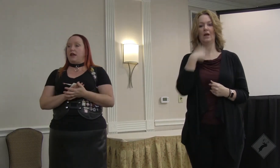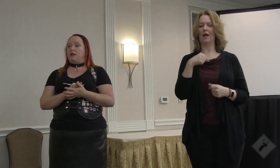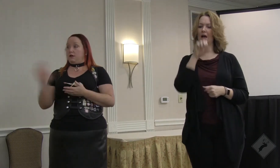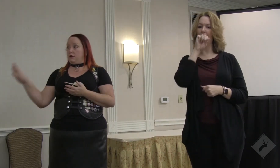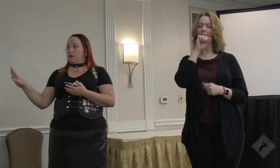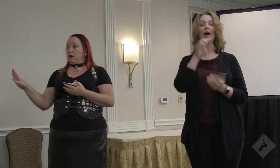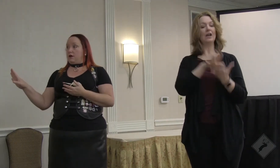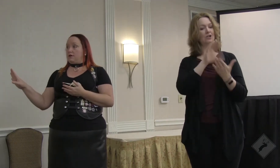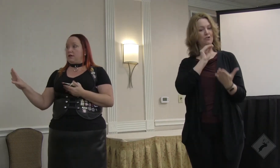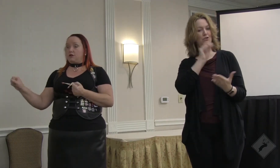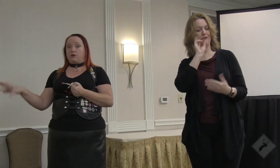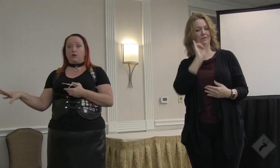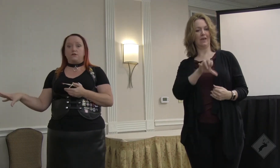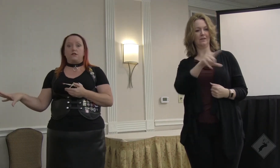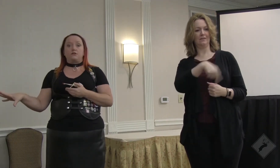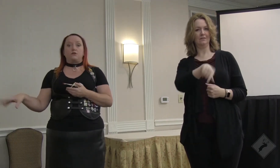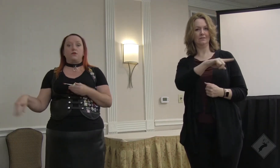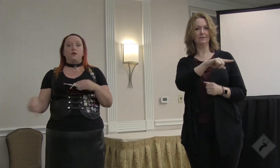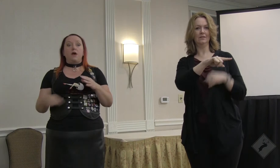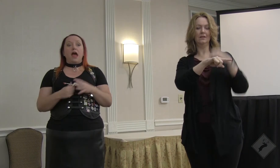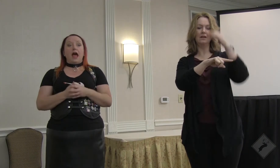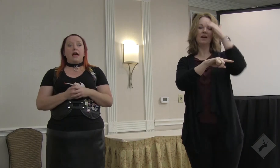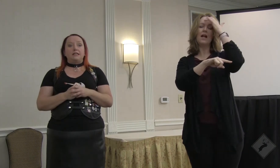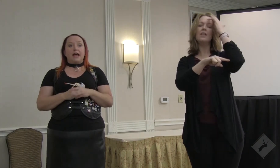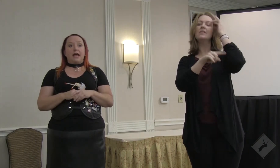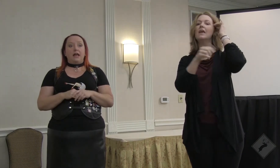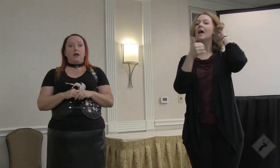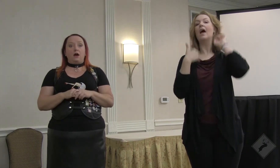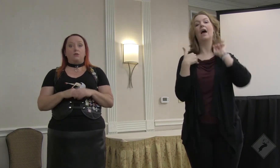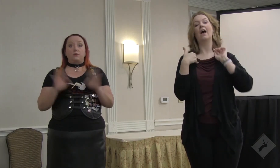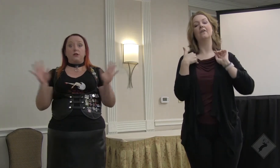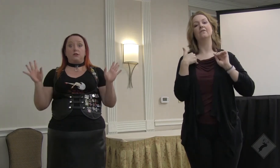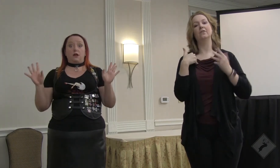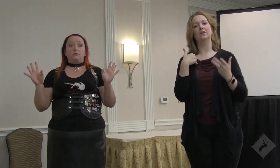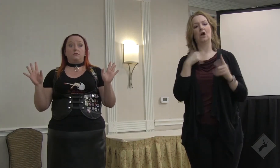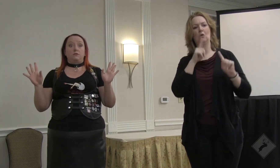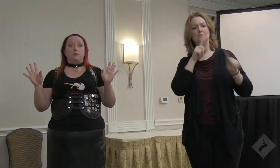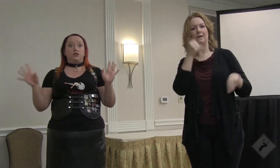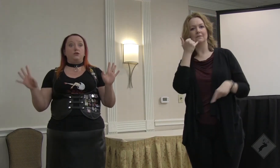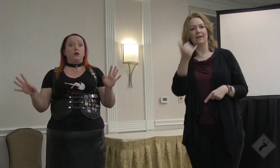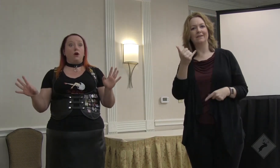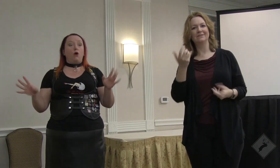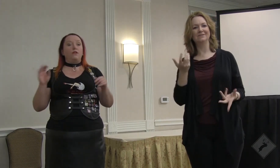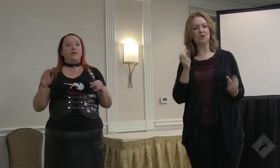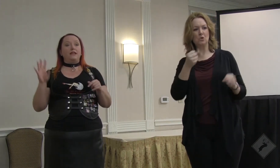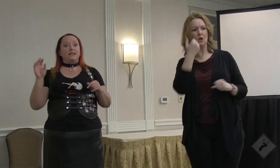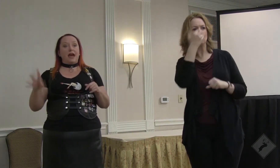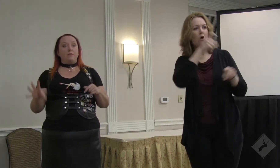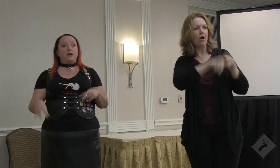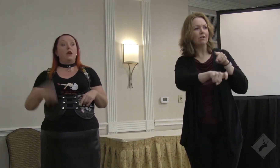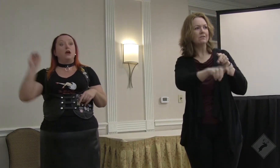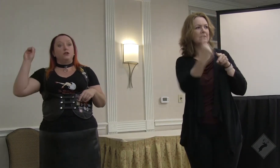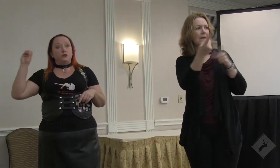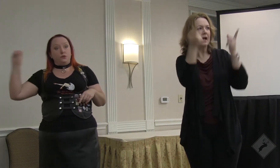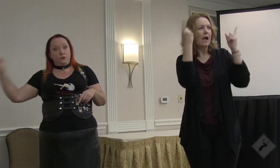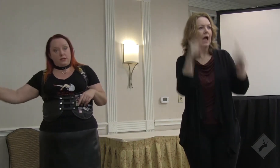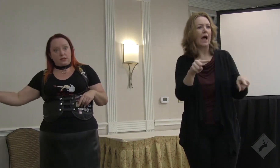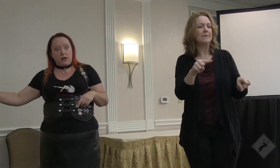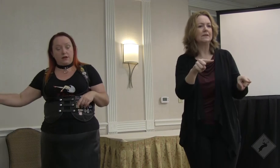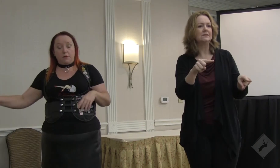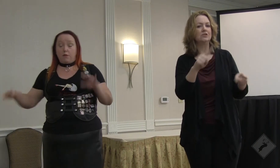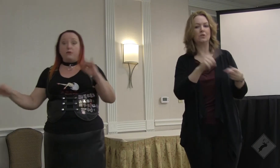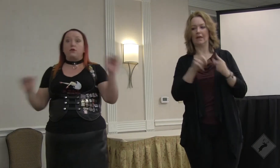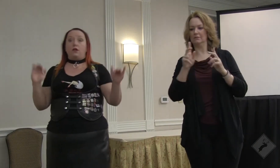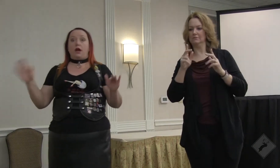learned that they, the National Coalition of Sexual Freedom, has a response line that you can call when things happen to